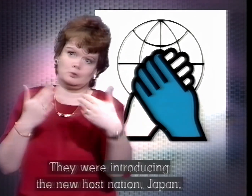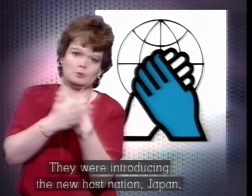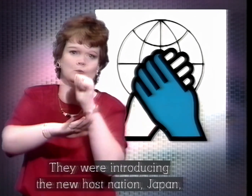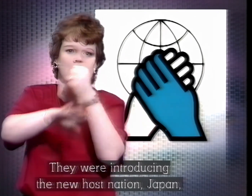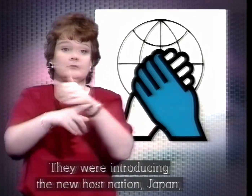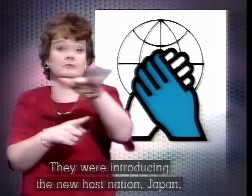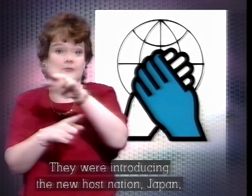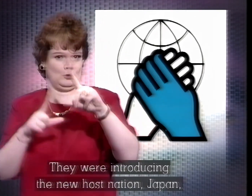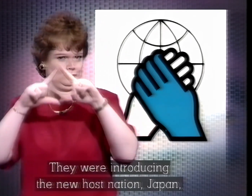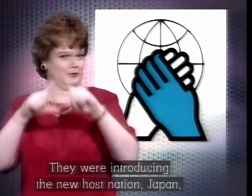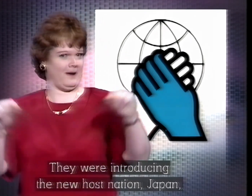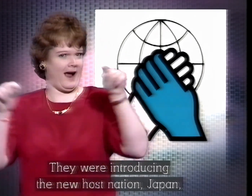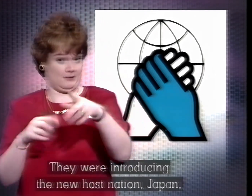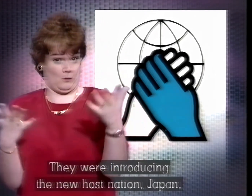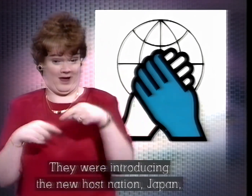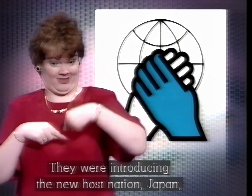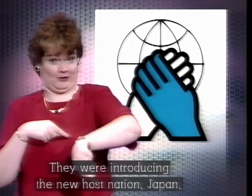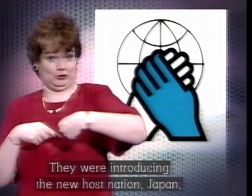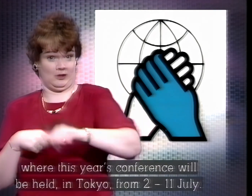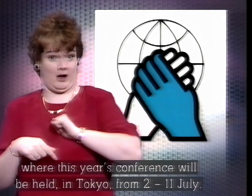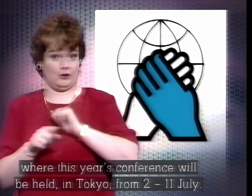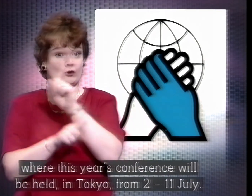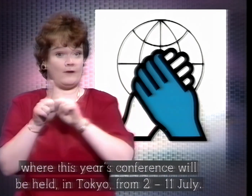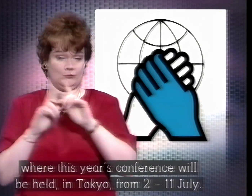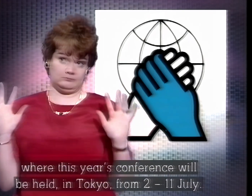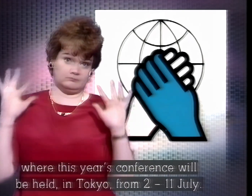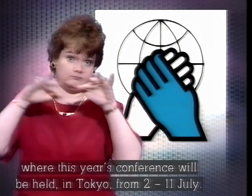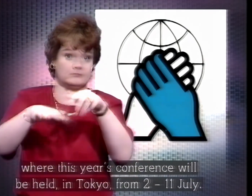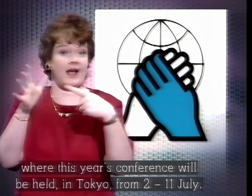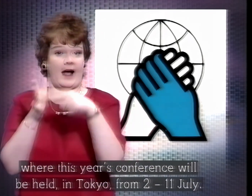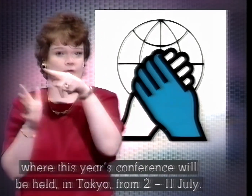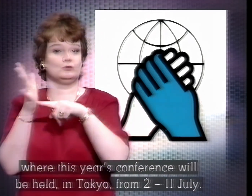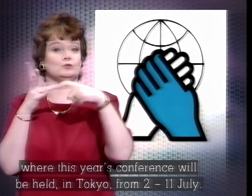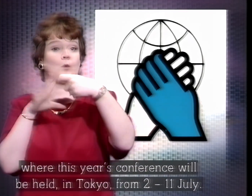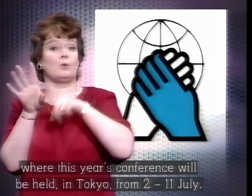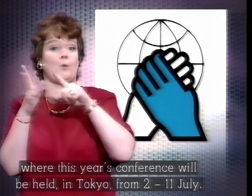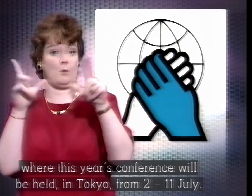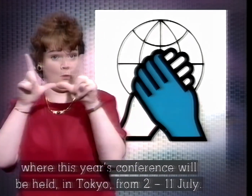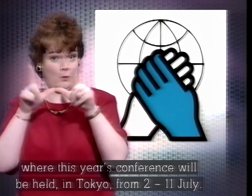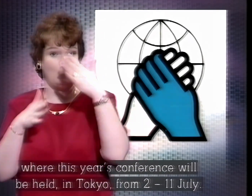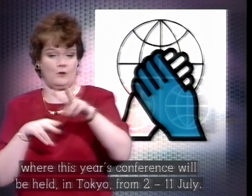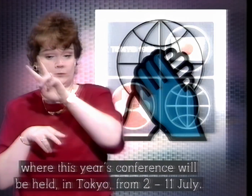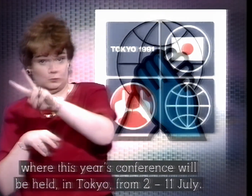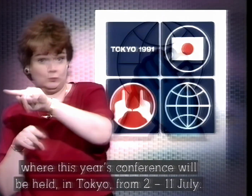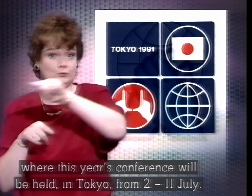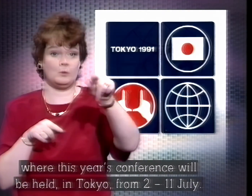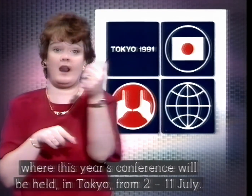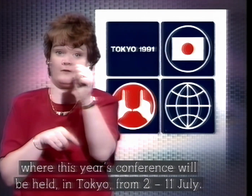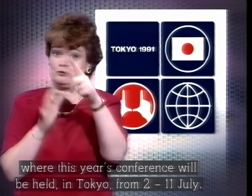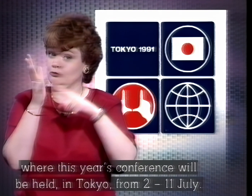you saw, they were introducing the new host nation, Japan, where this year's conference will be held in Tokyo from the 2nd to the 11th